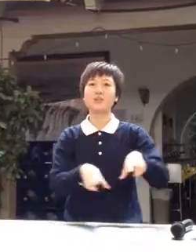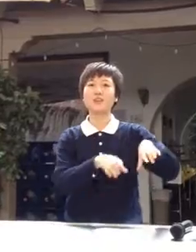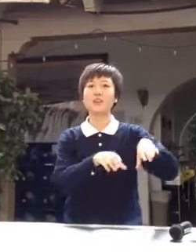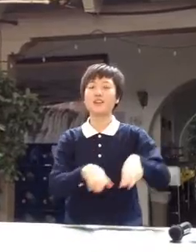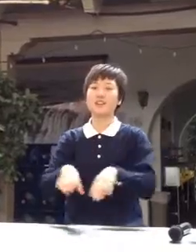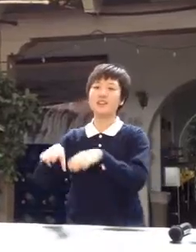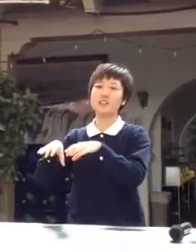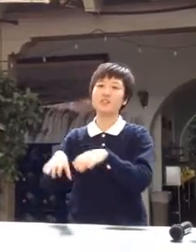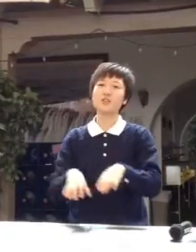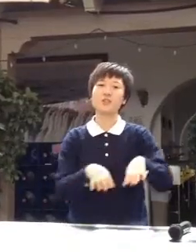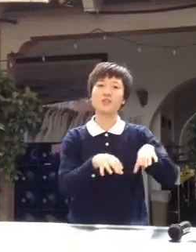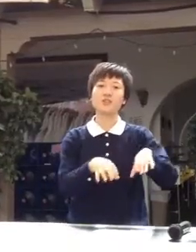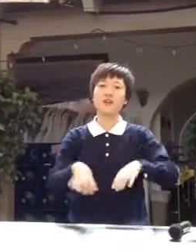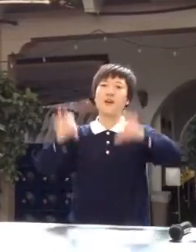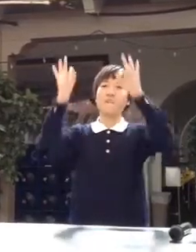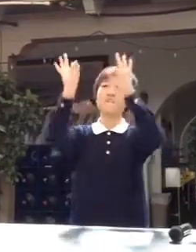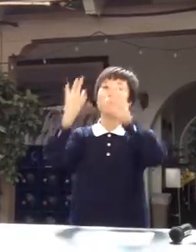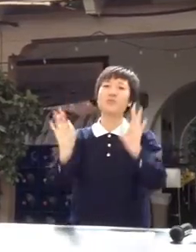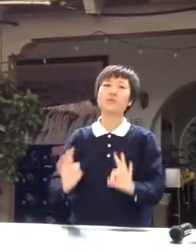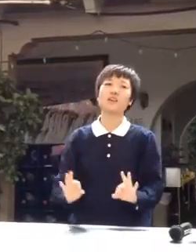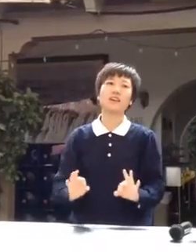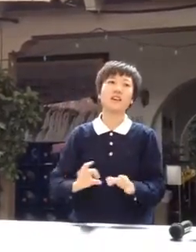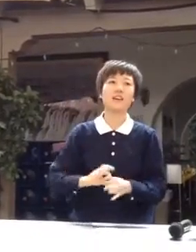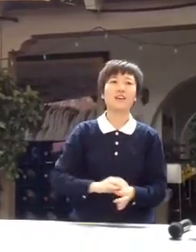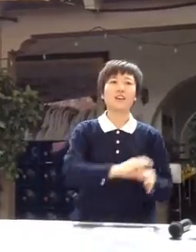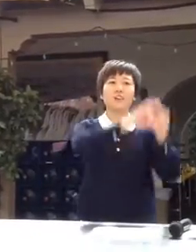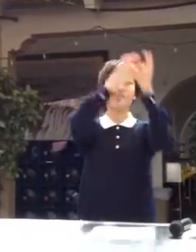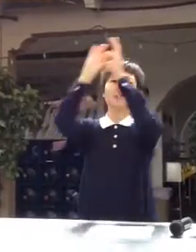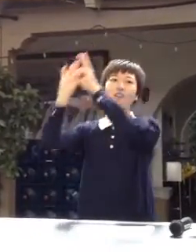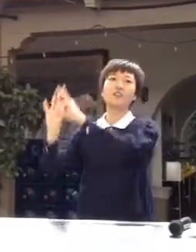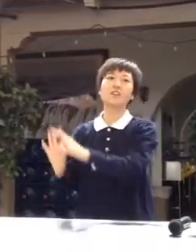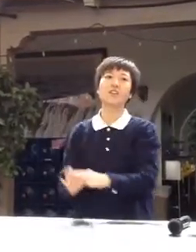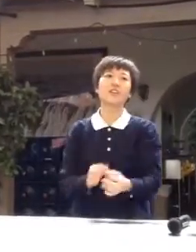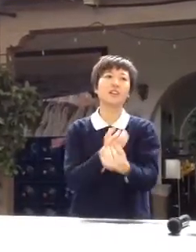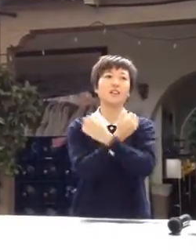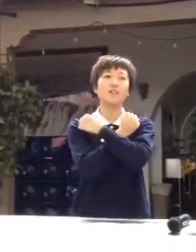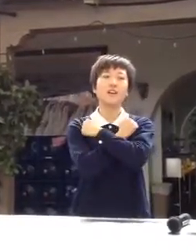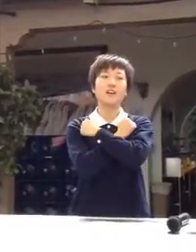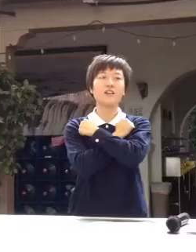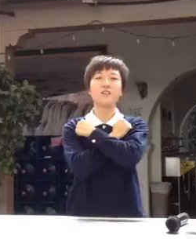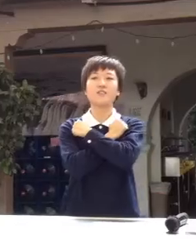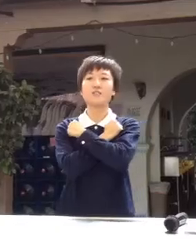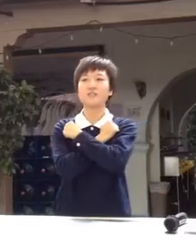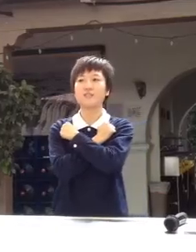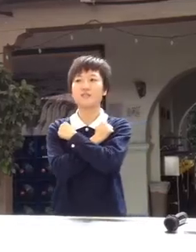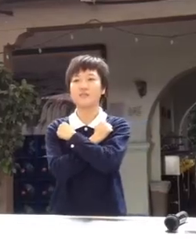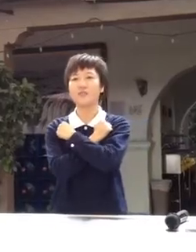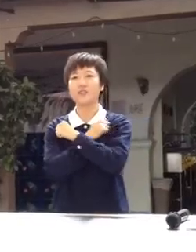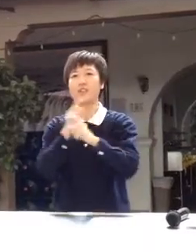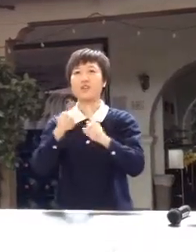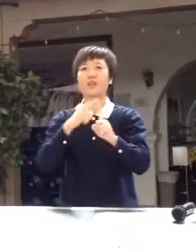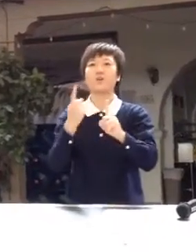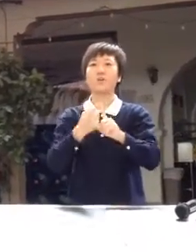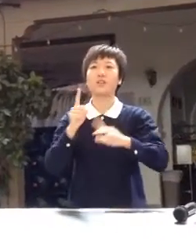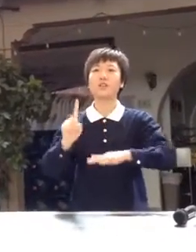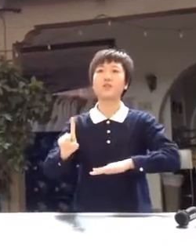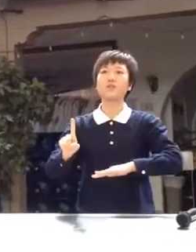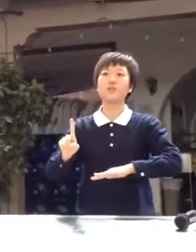we do, forming a circle of love. When you